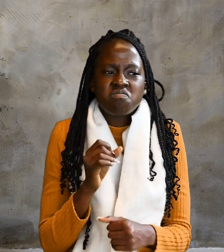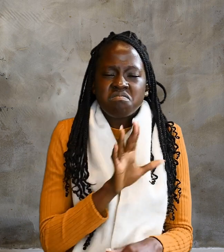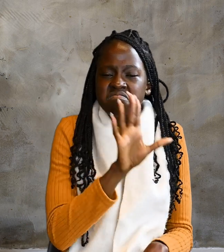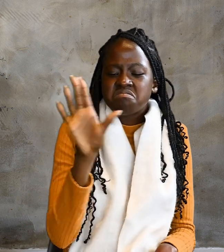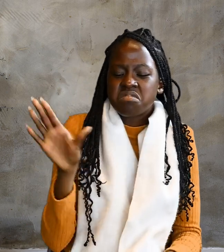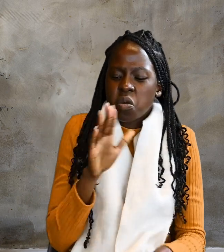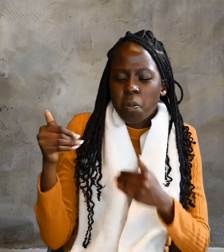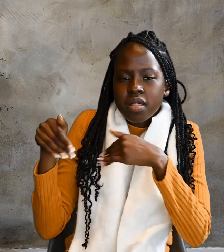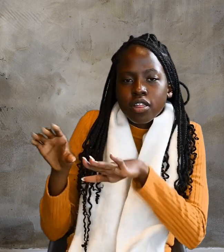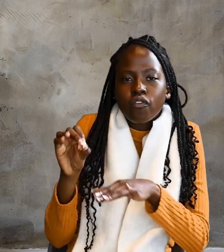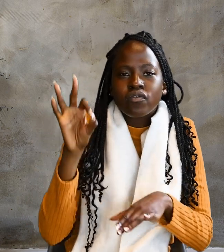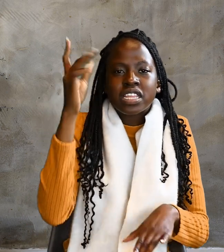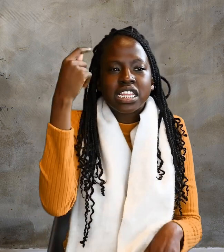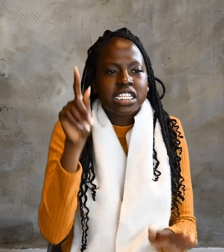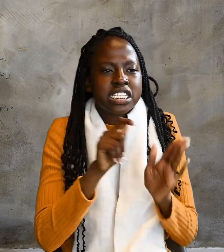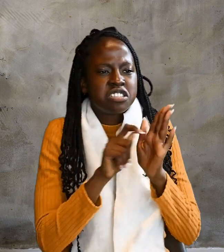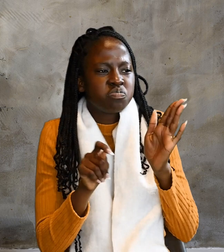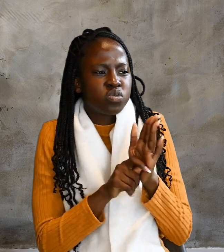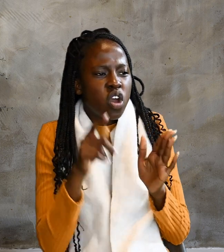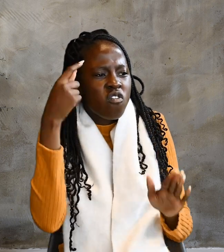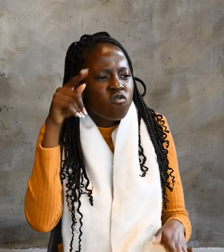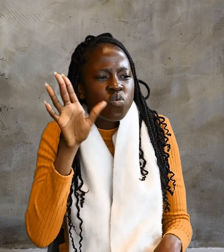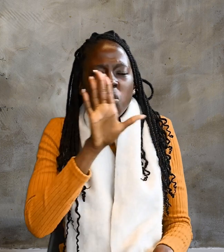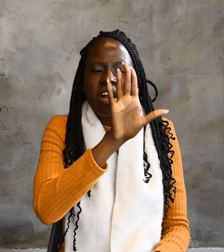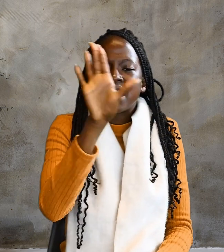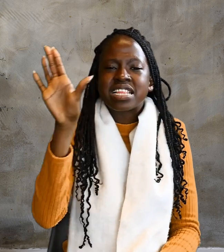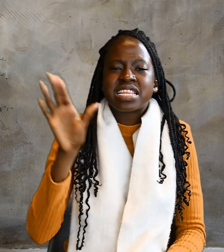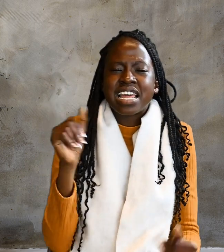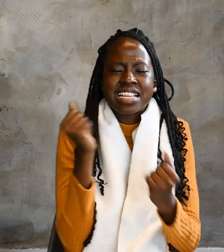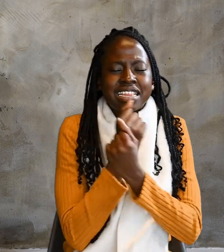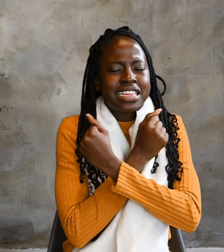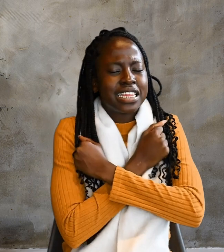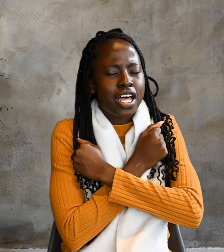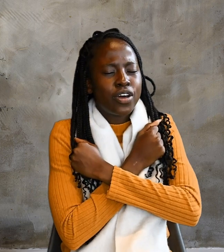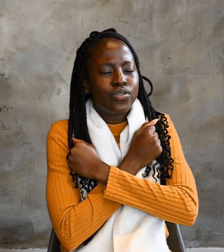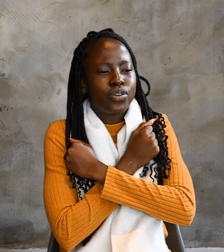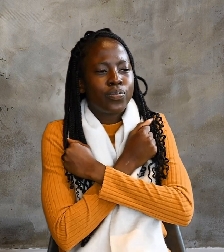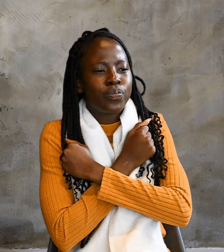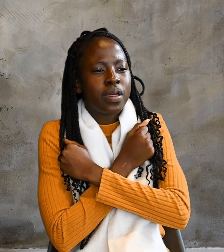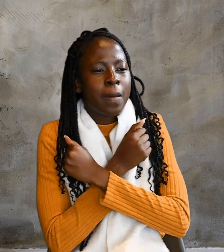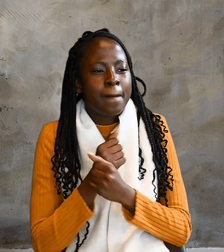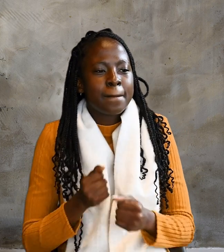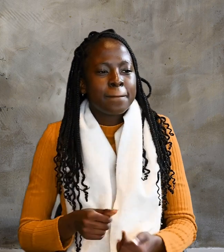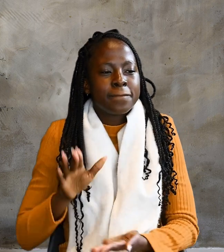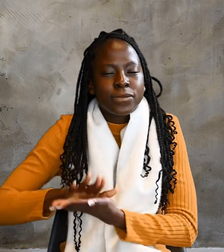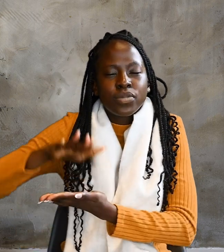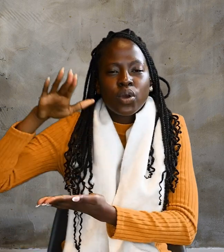For they loved human praise more than praise from God.